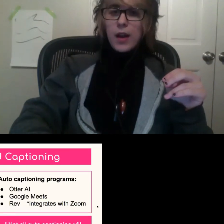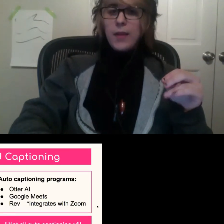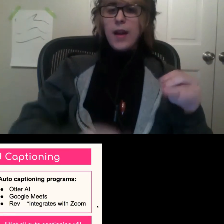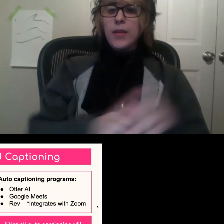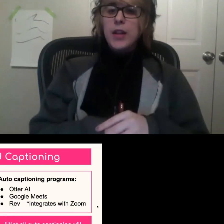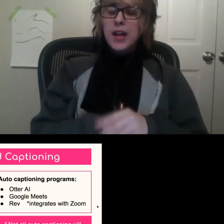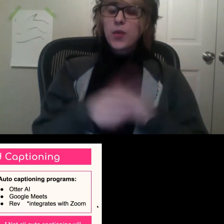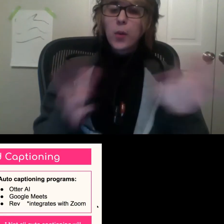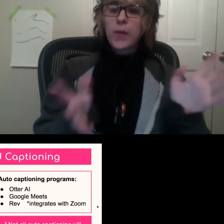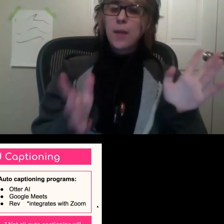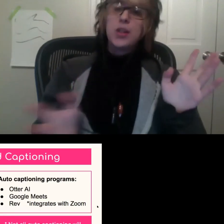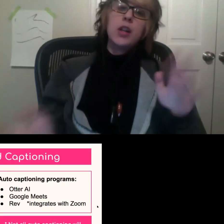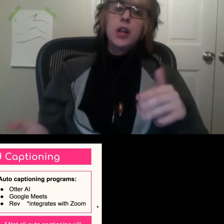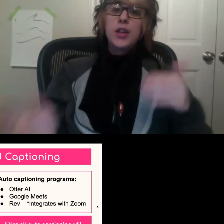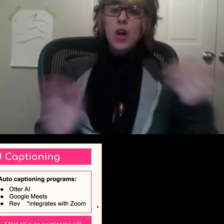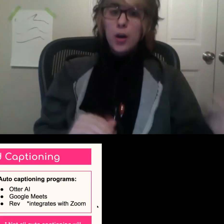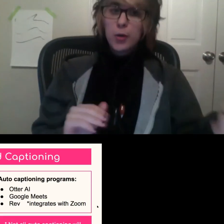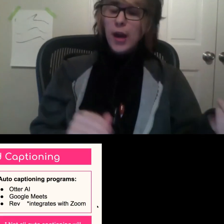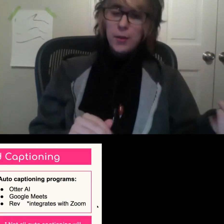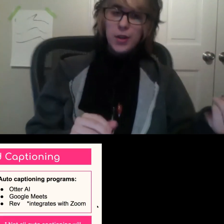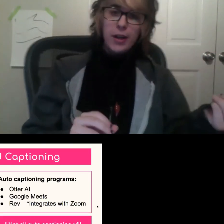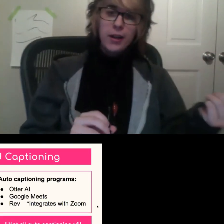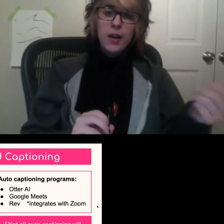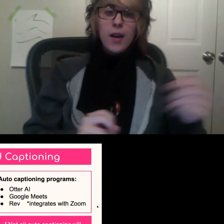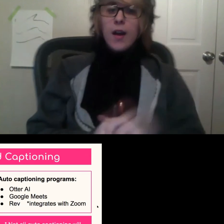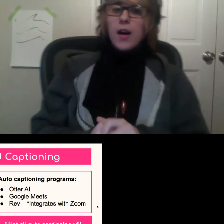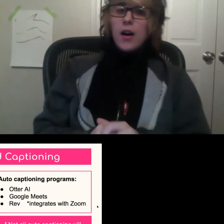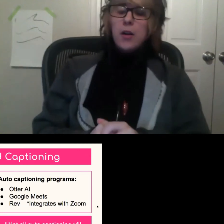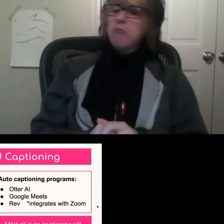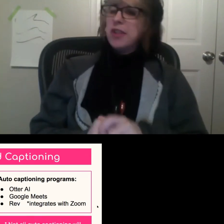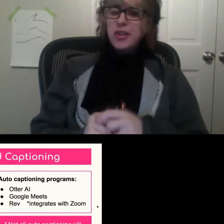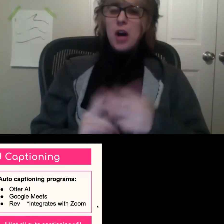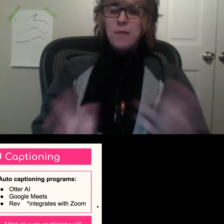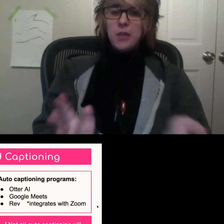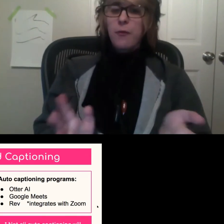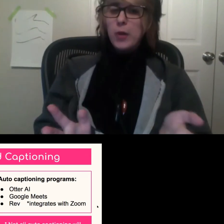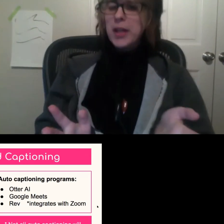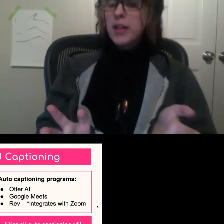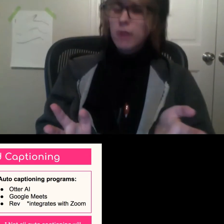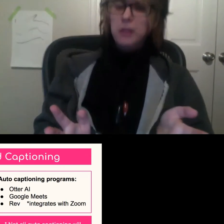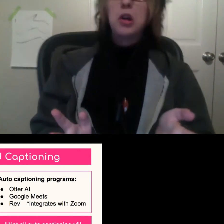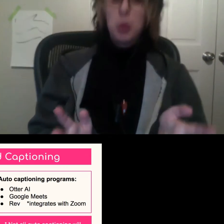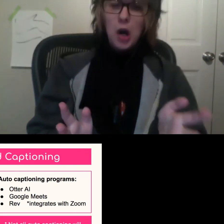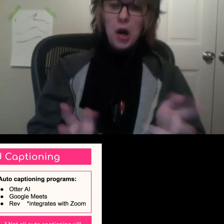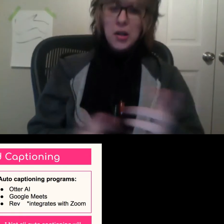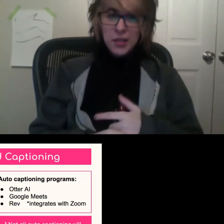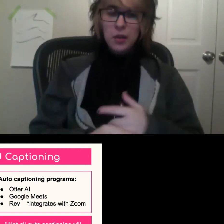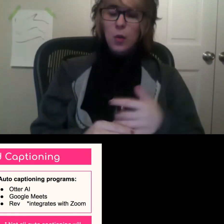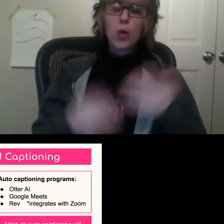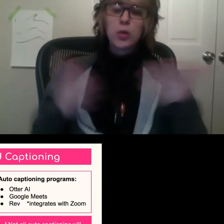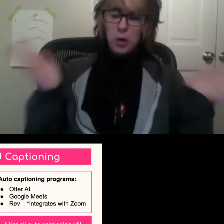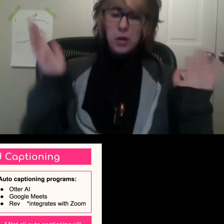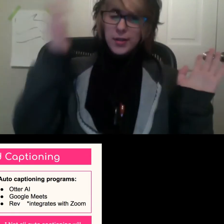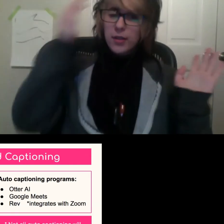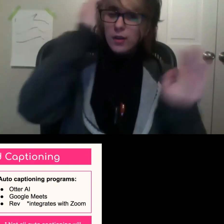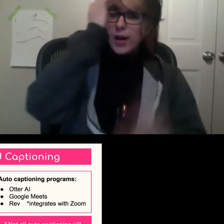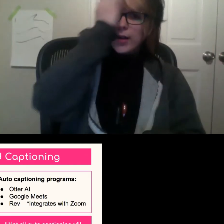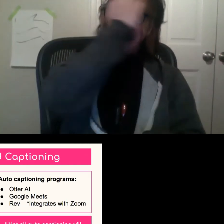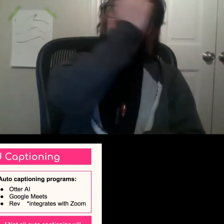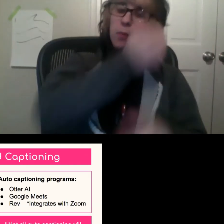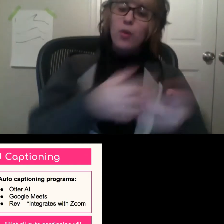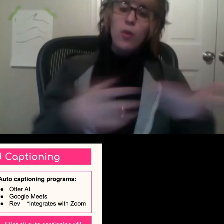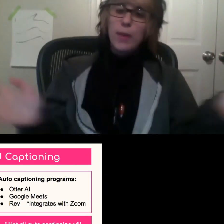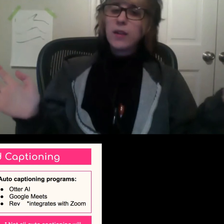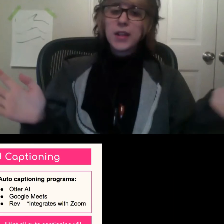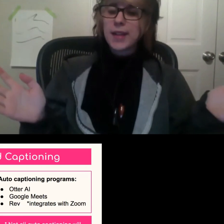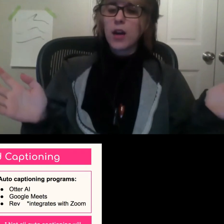And then the next form of captioning is auto captioning. Uh, this is often free and low cost or low cost, uh,